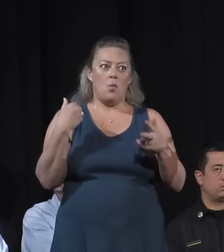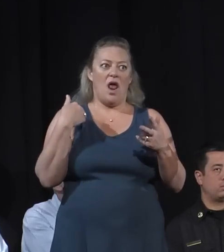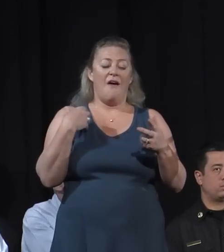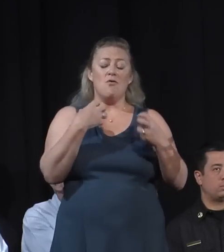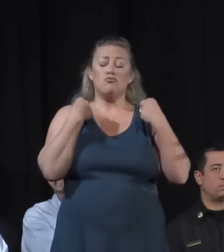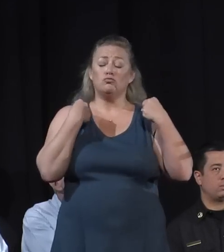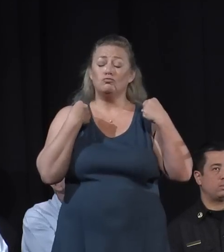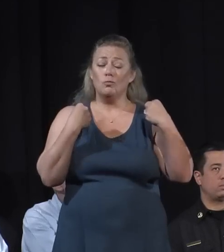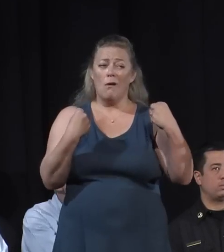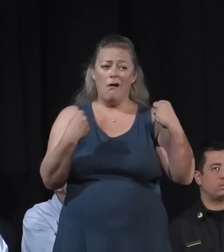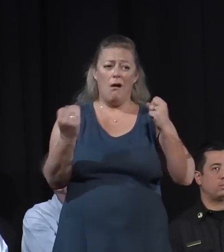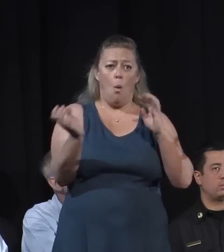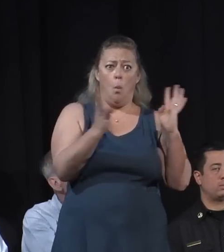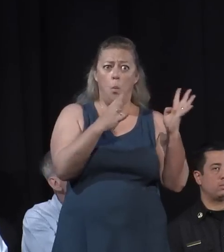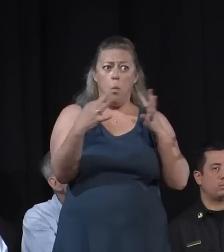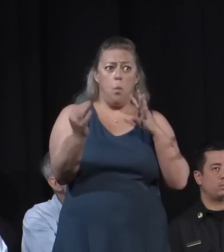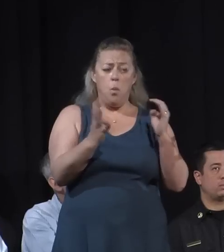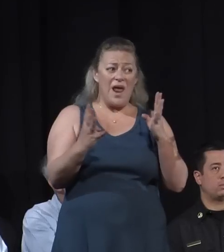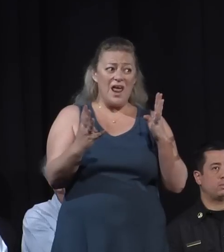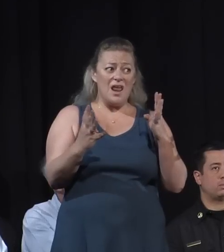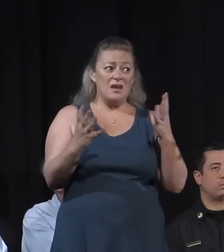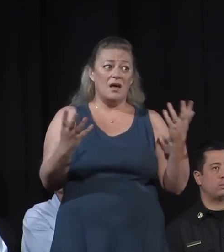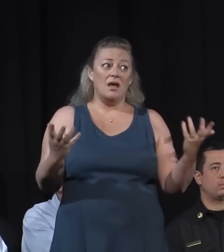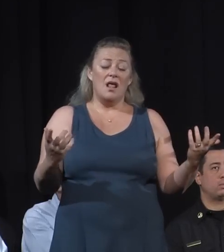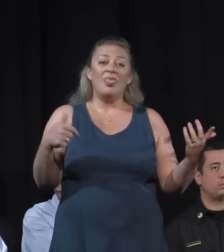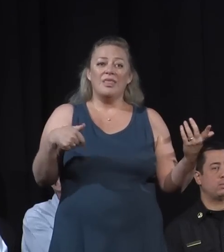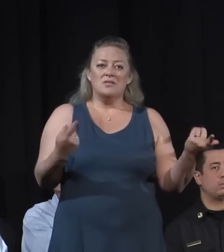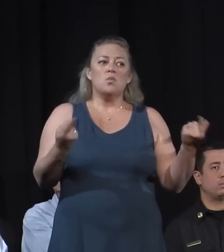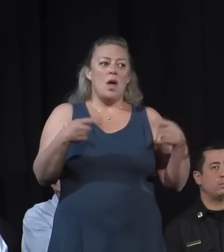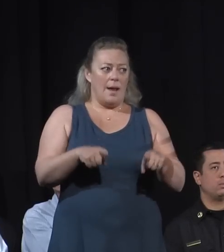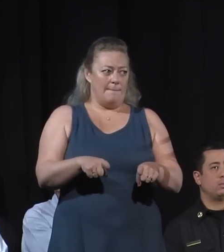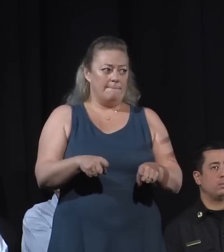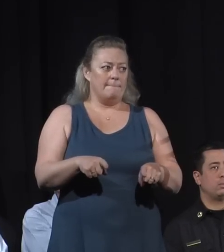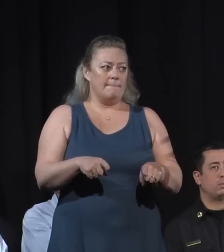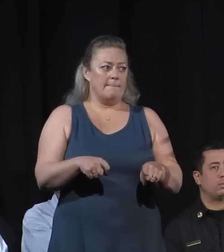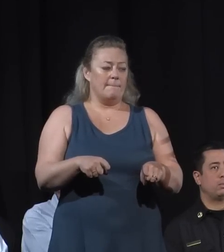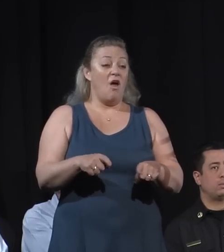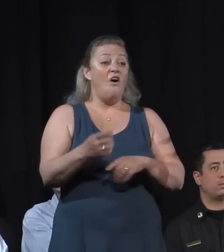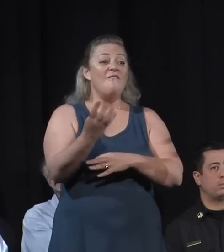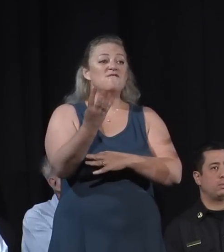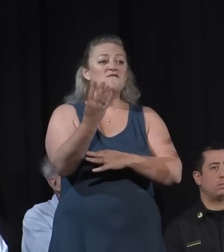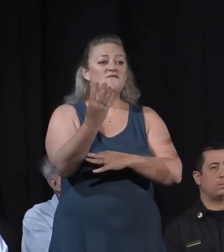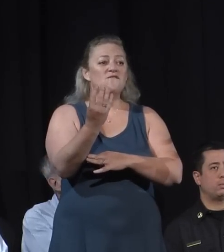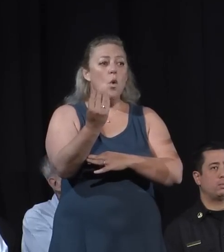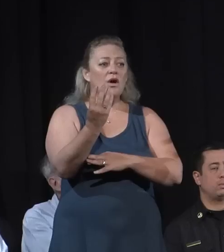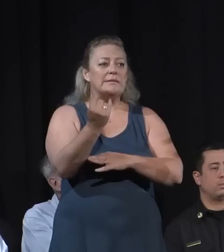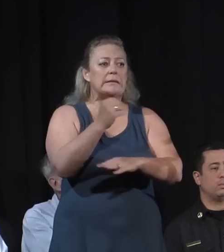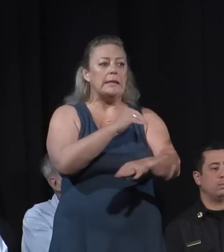have an ignition, this is what happens. The fire burned 14 miles the first night.